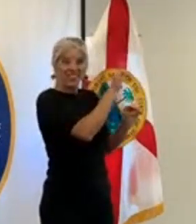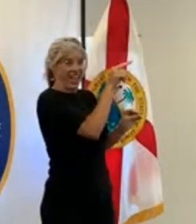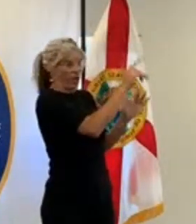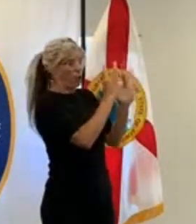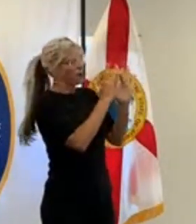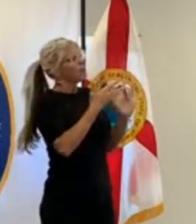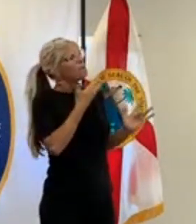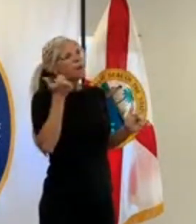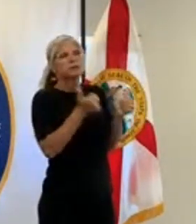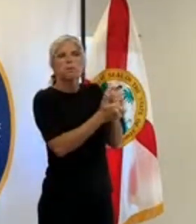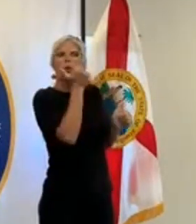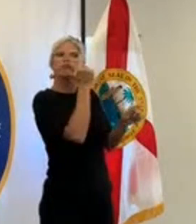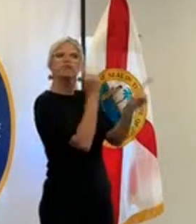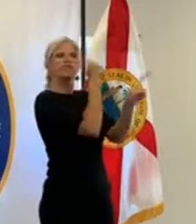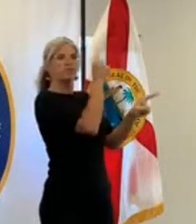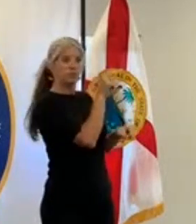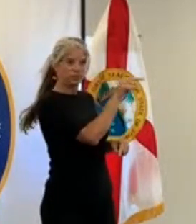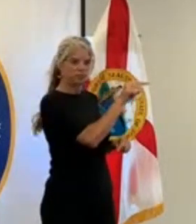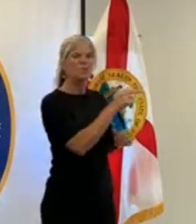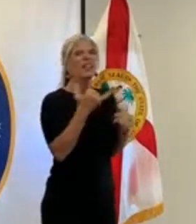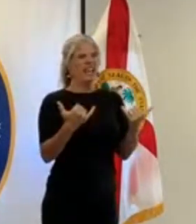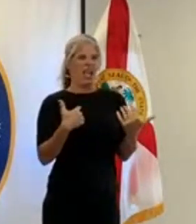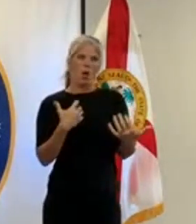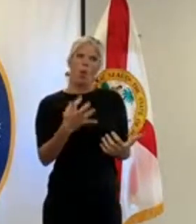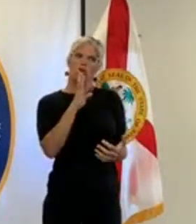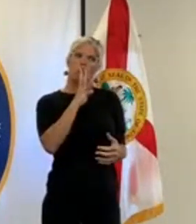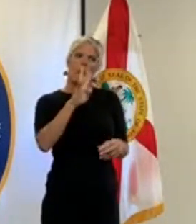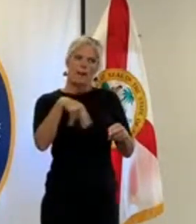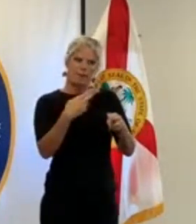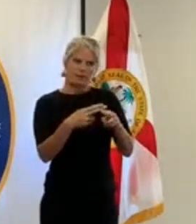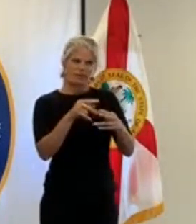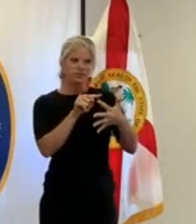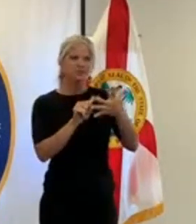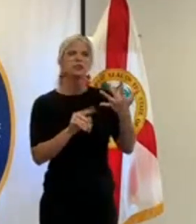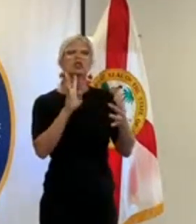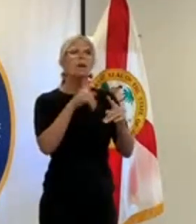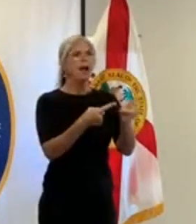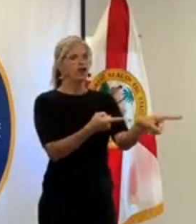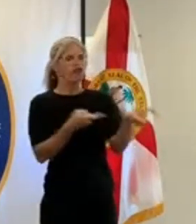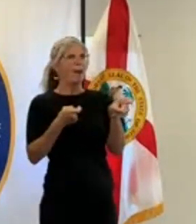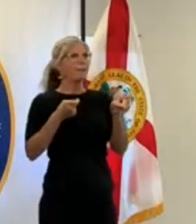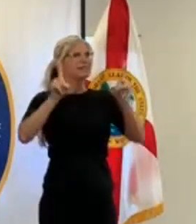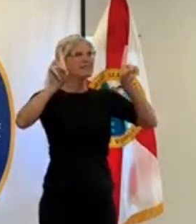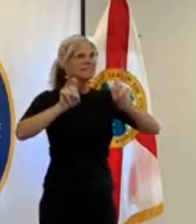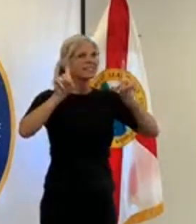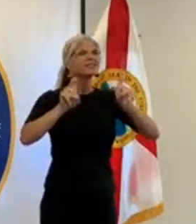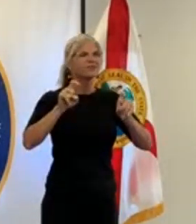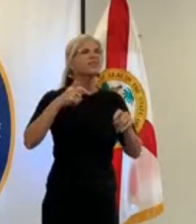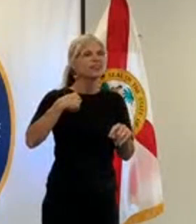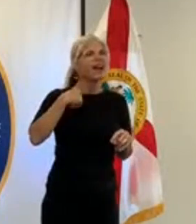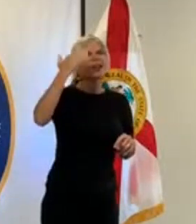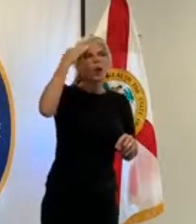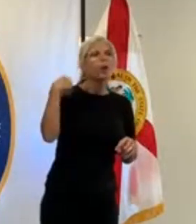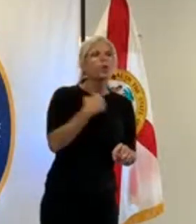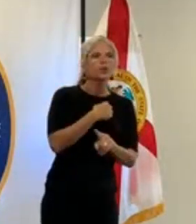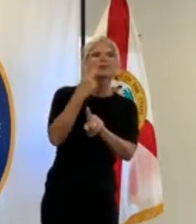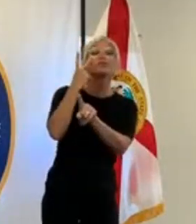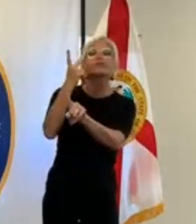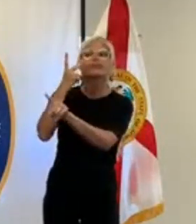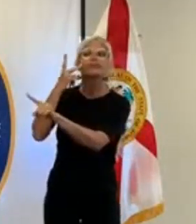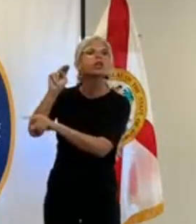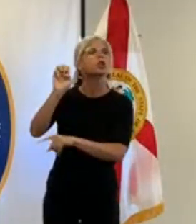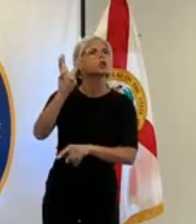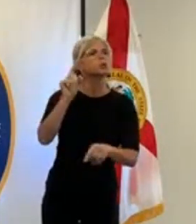i know the national news and some of your media outlets have been talking about the rapid tests that are coming out there and what's available um